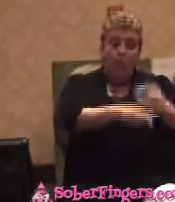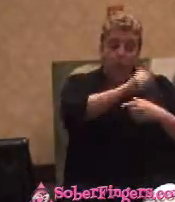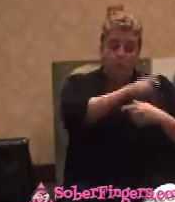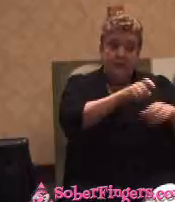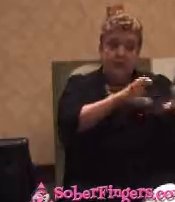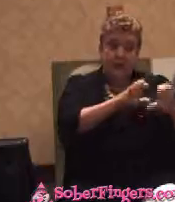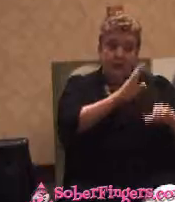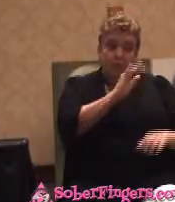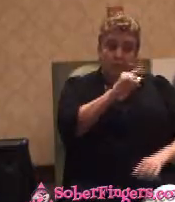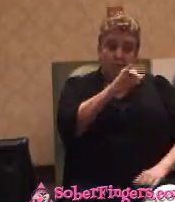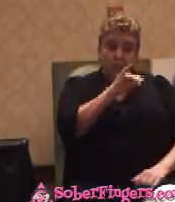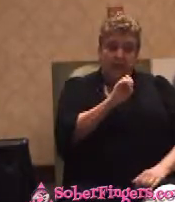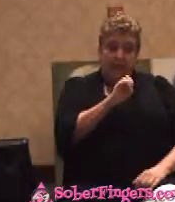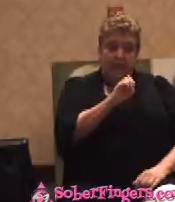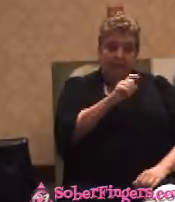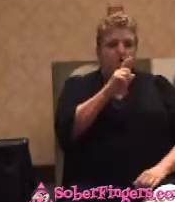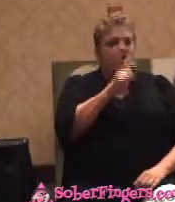is drink a little bit of Jerry.